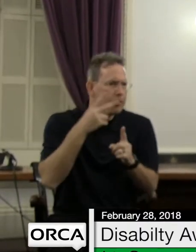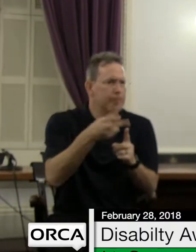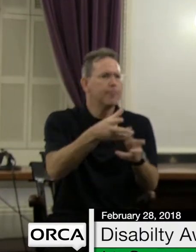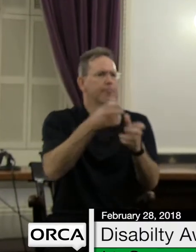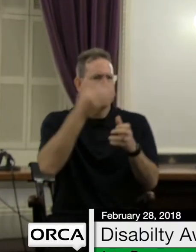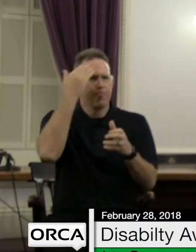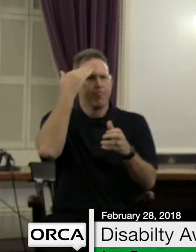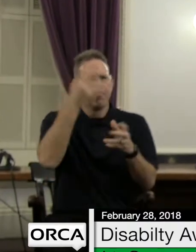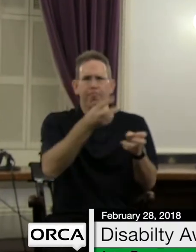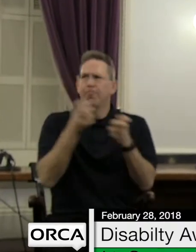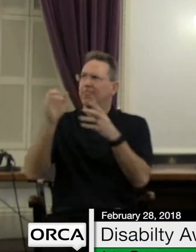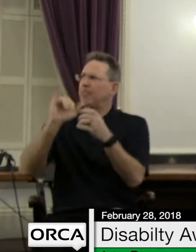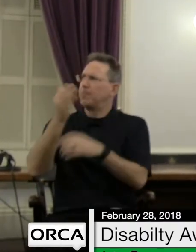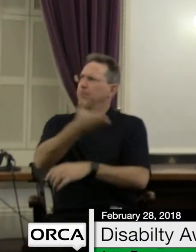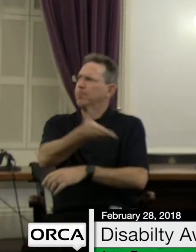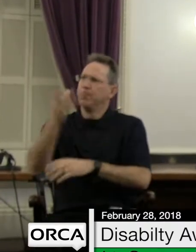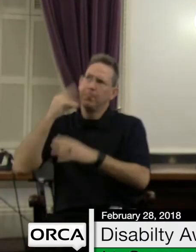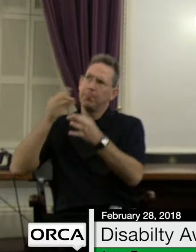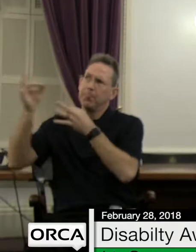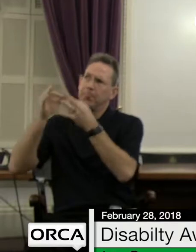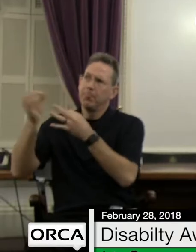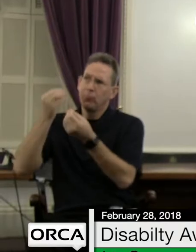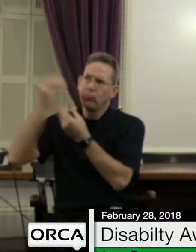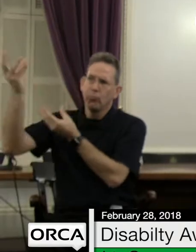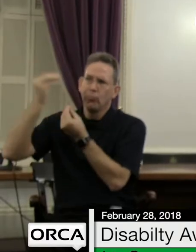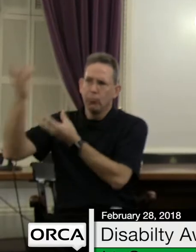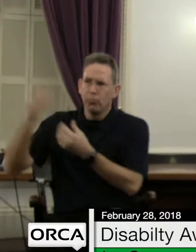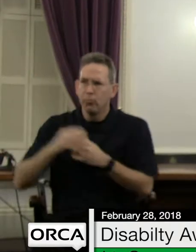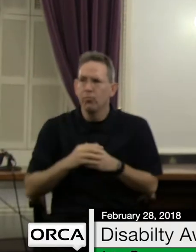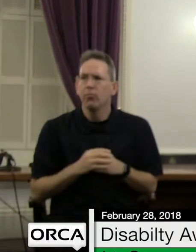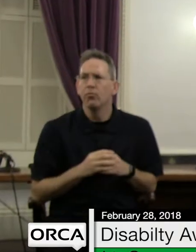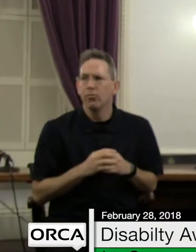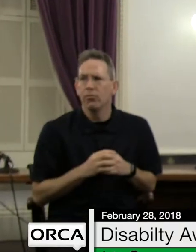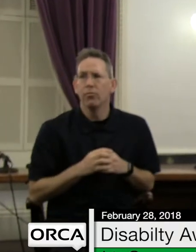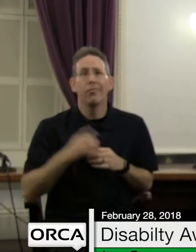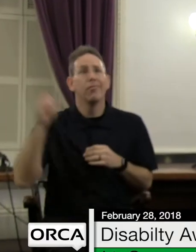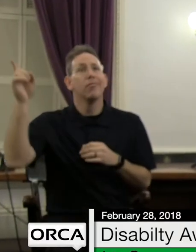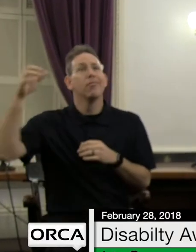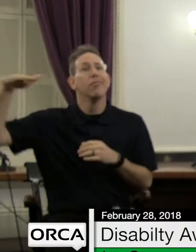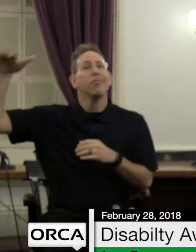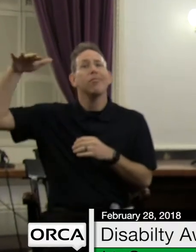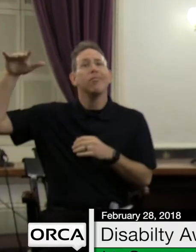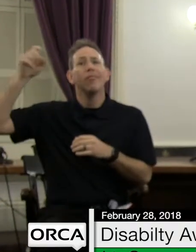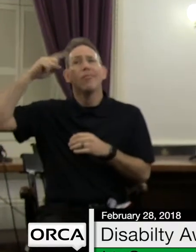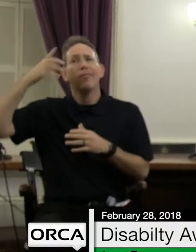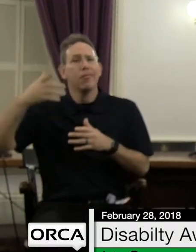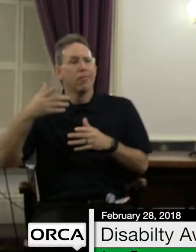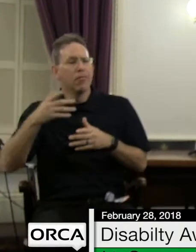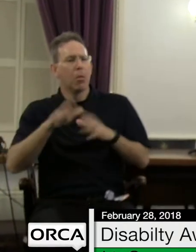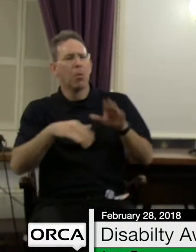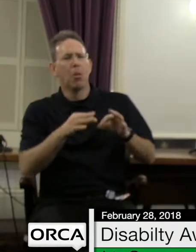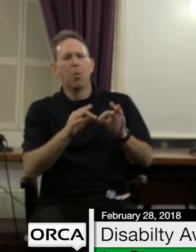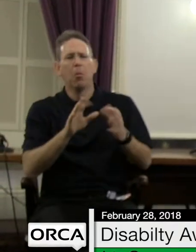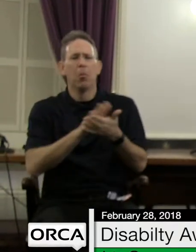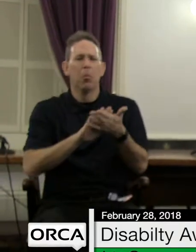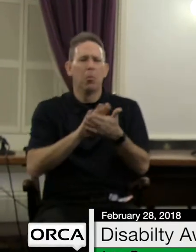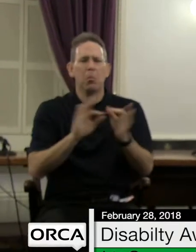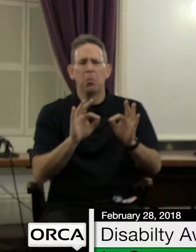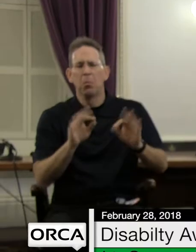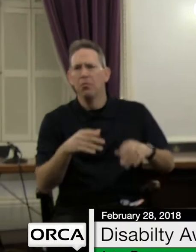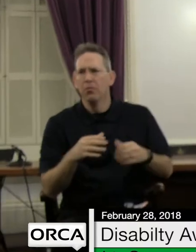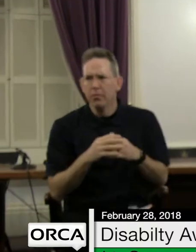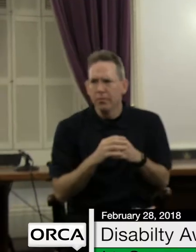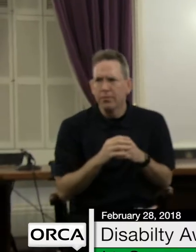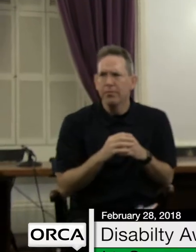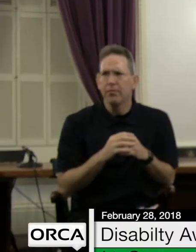And therefore will not be as friendly to the idea